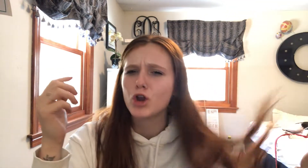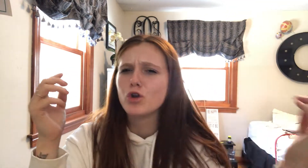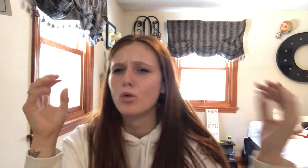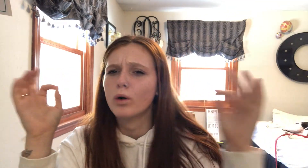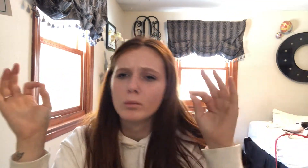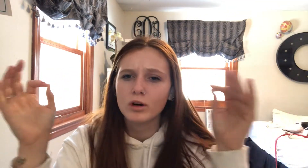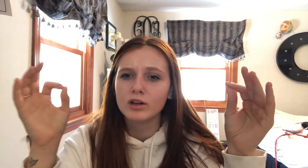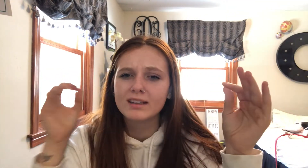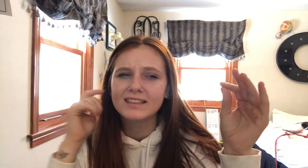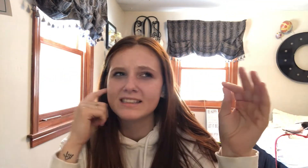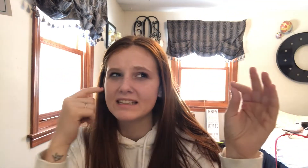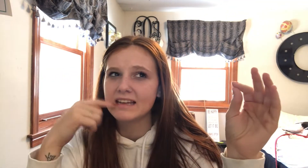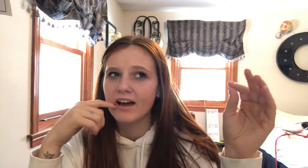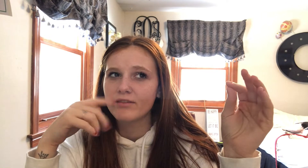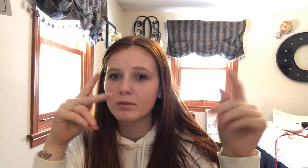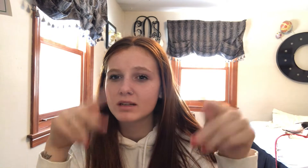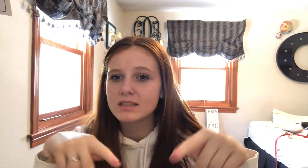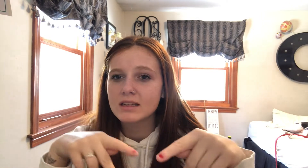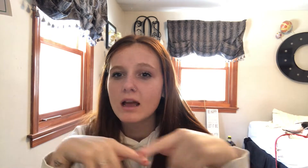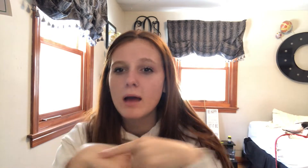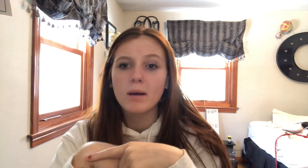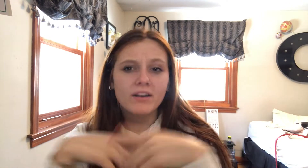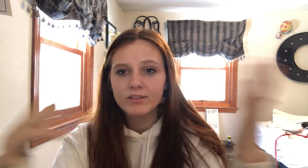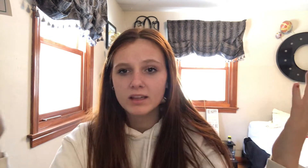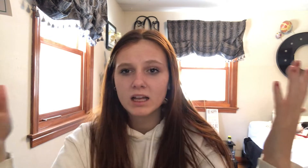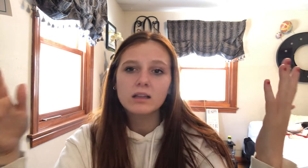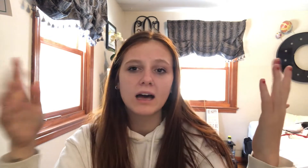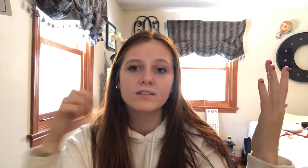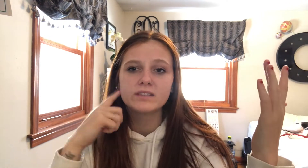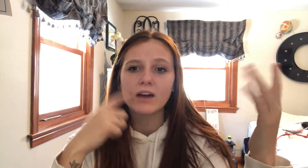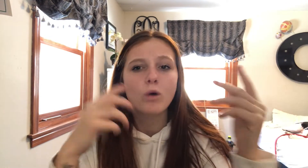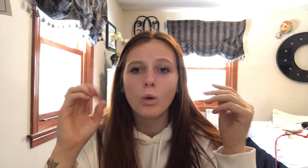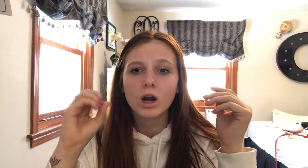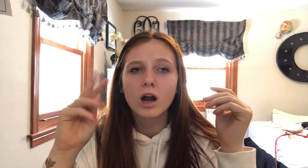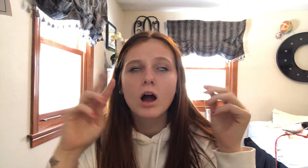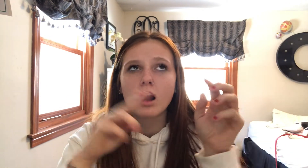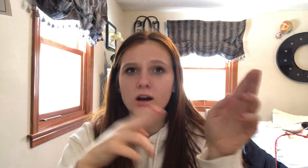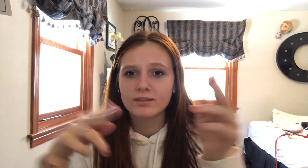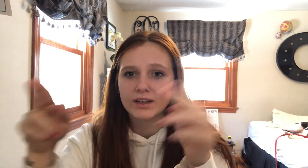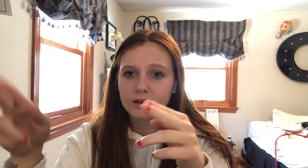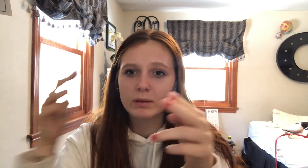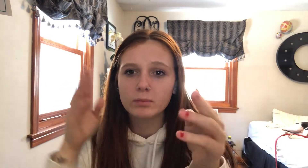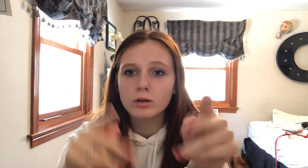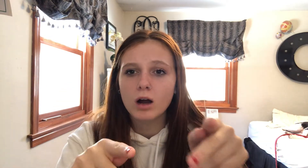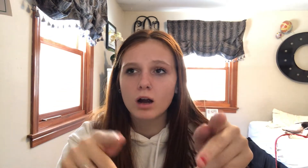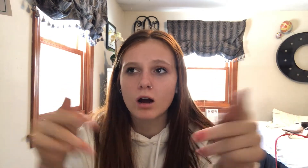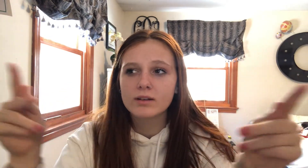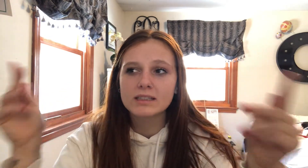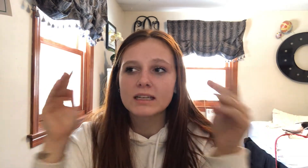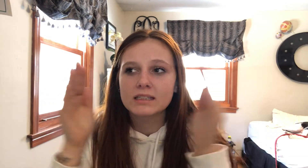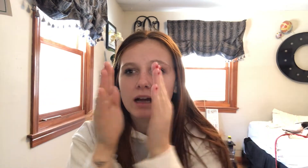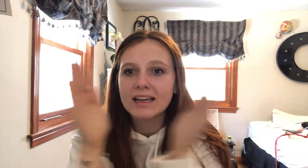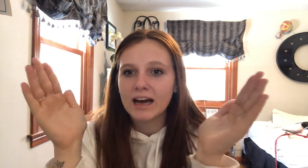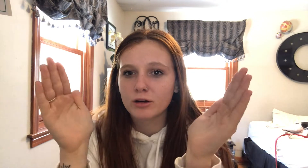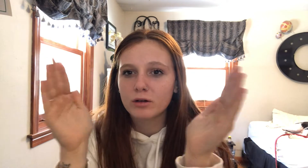normal deaf person, but I feel like a lot of deaf or hard of hearing people are always like, it's not a category.